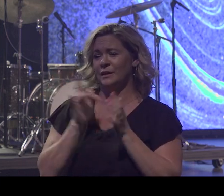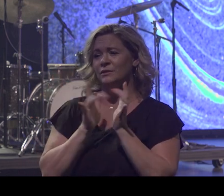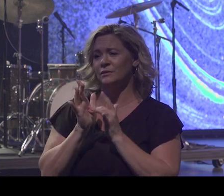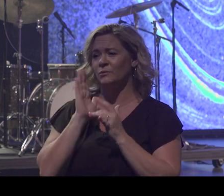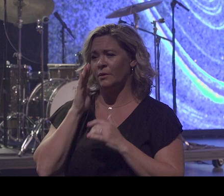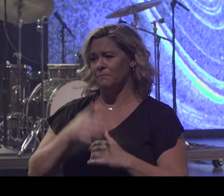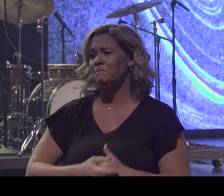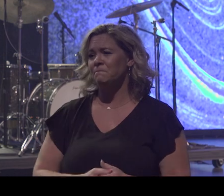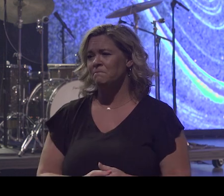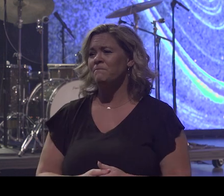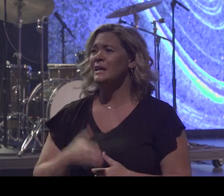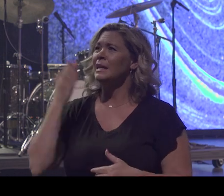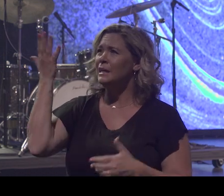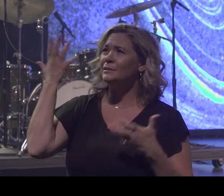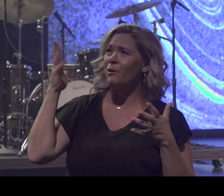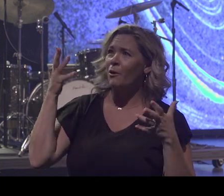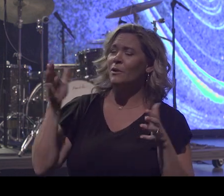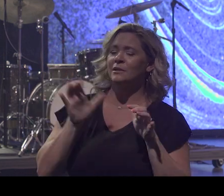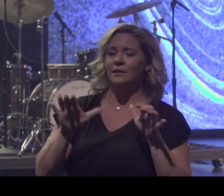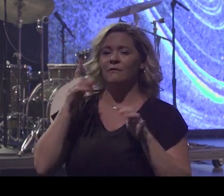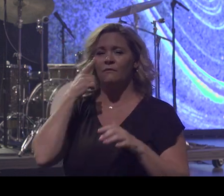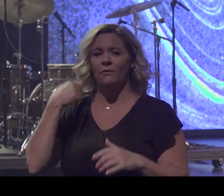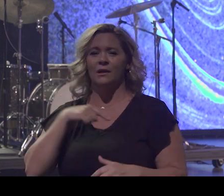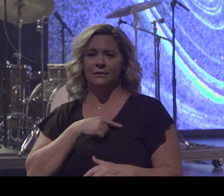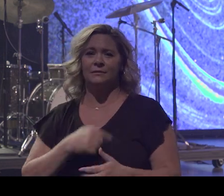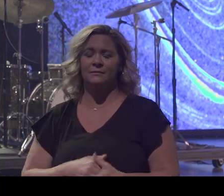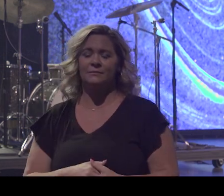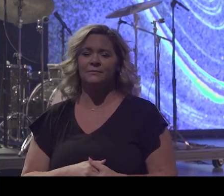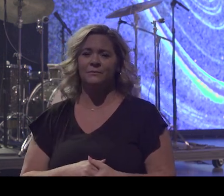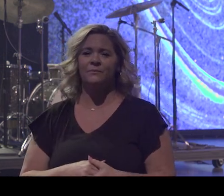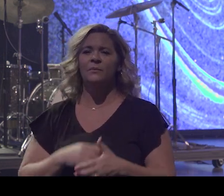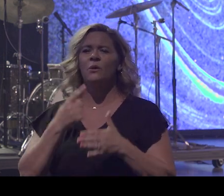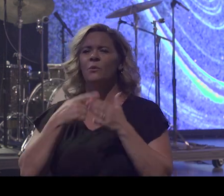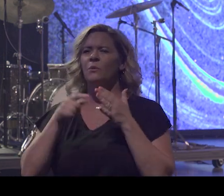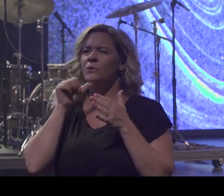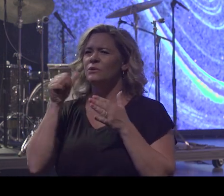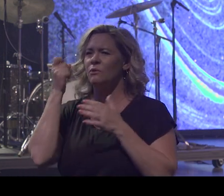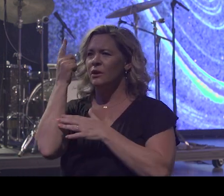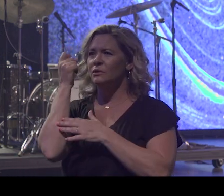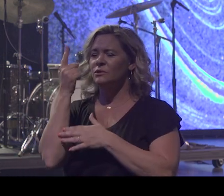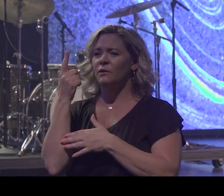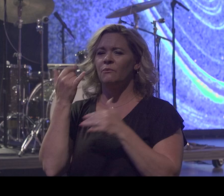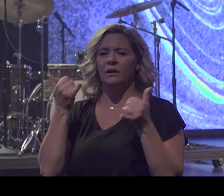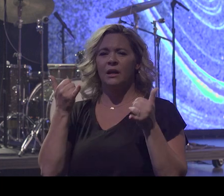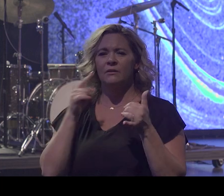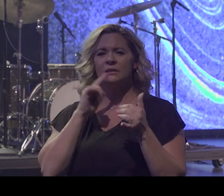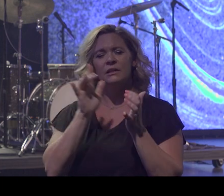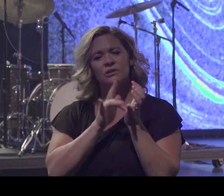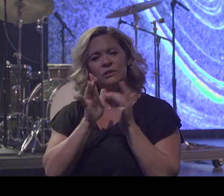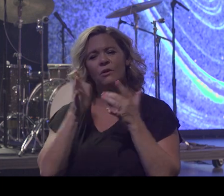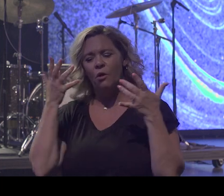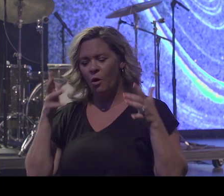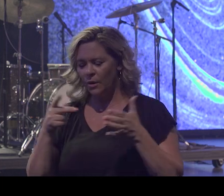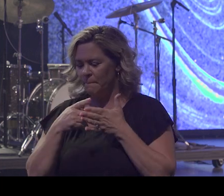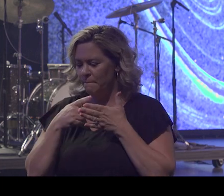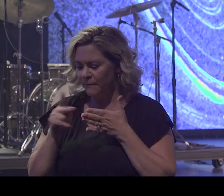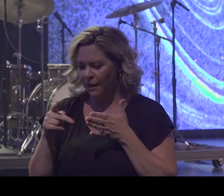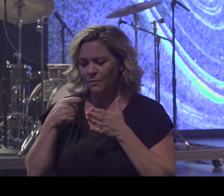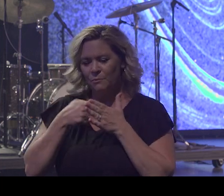He's already done it for us. See, what we don't understand in the natural, Jesus already paid the price so that we